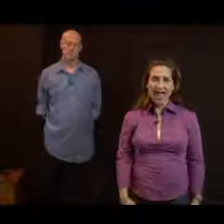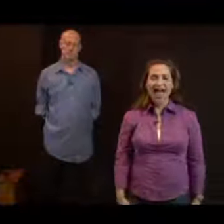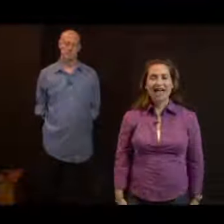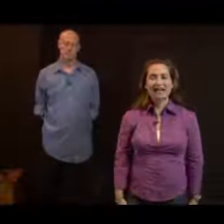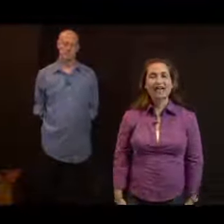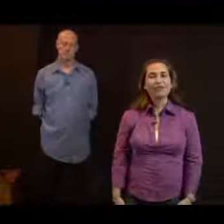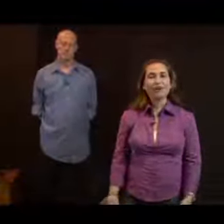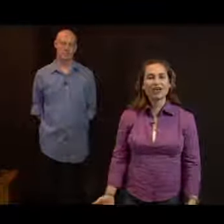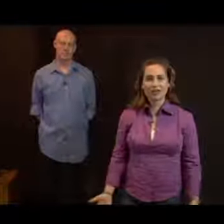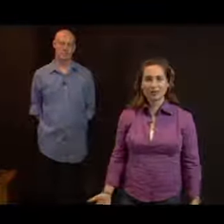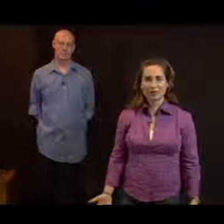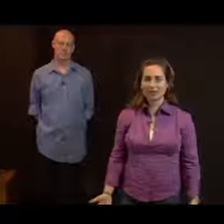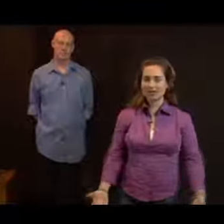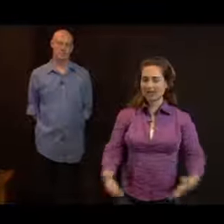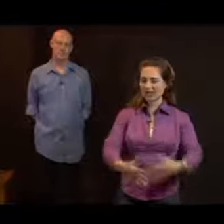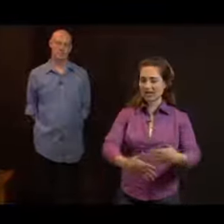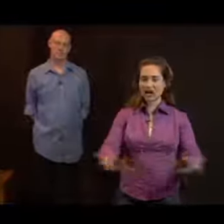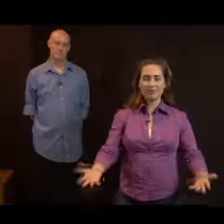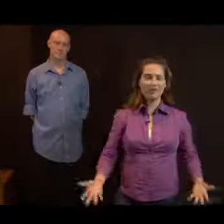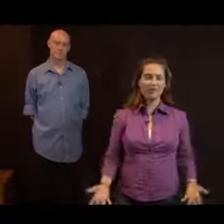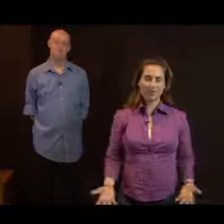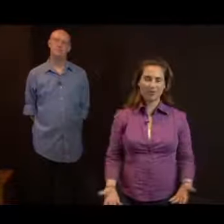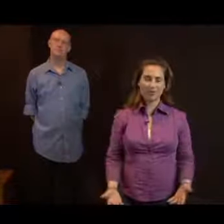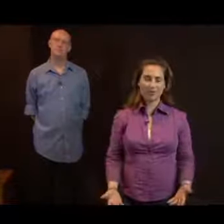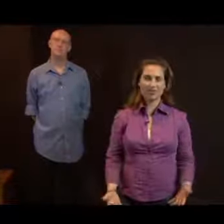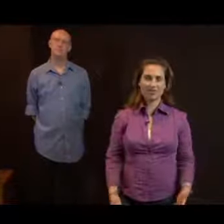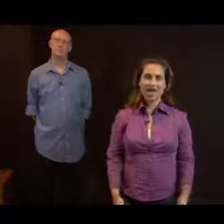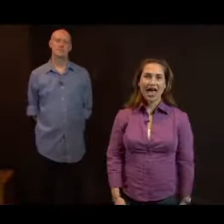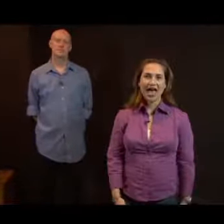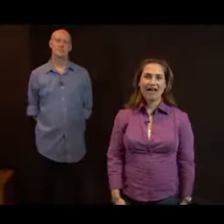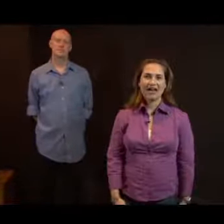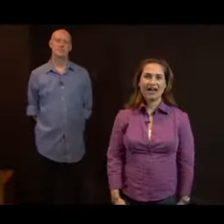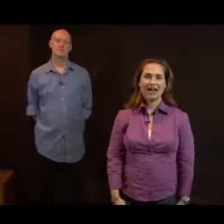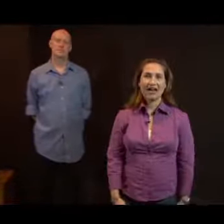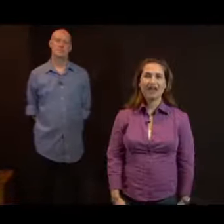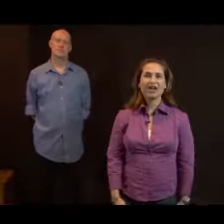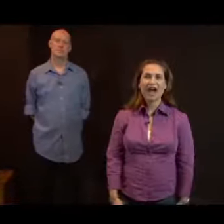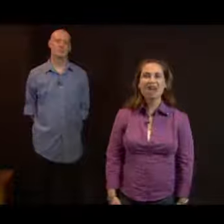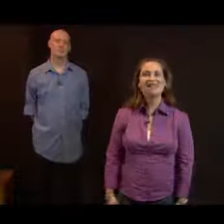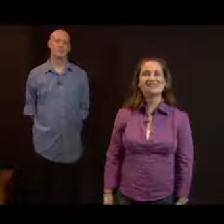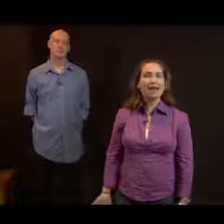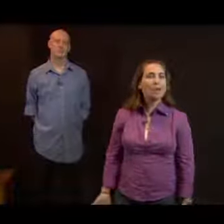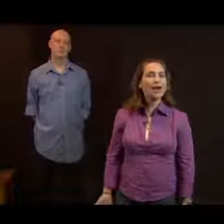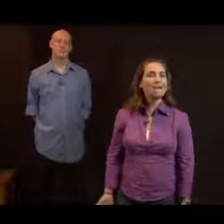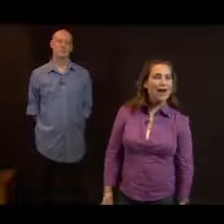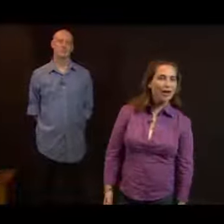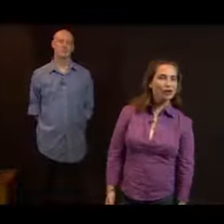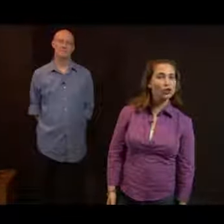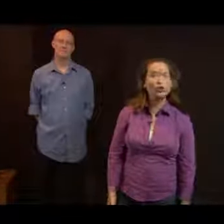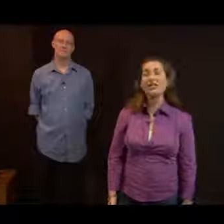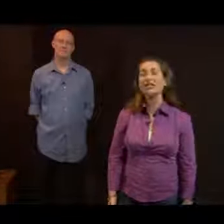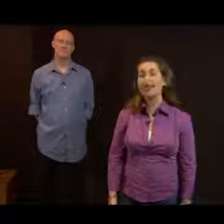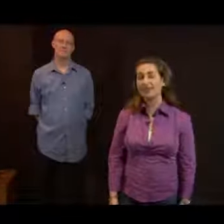And everyone in the room is going to be up in the playing space and we're going to have a samurai battle to the death.